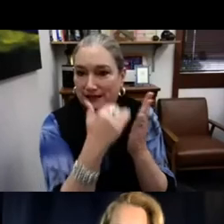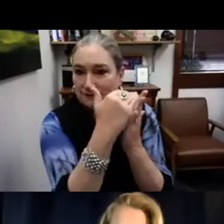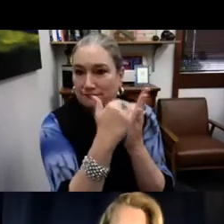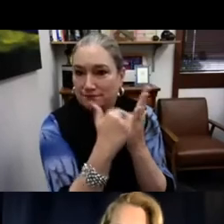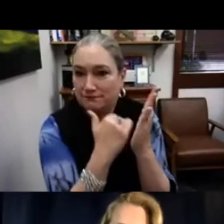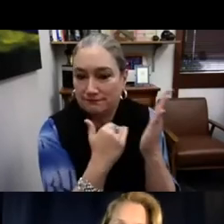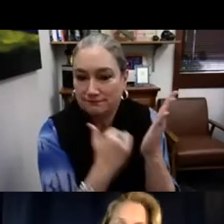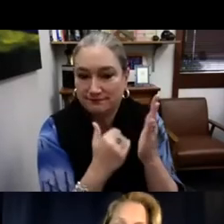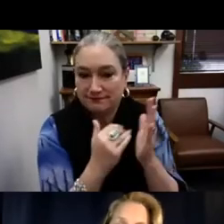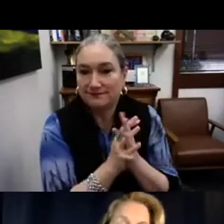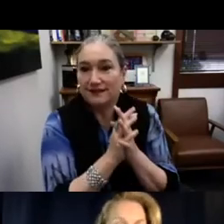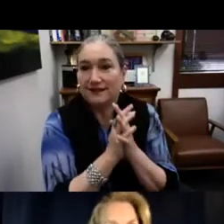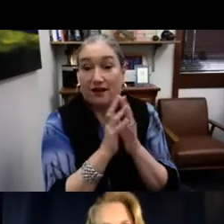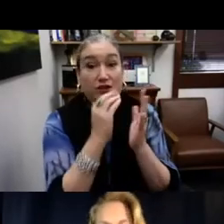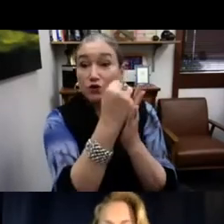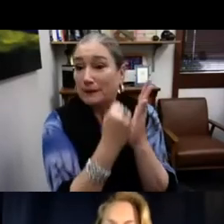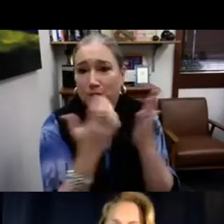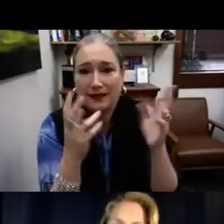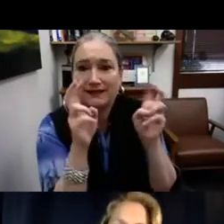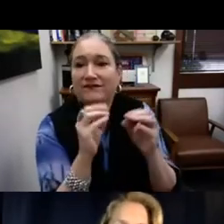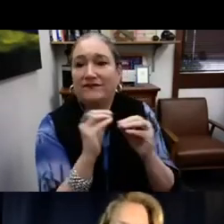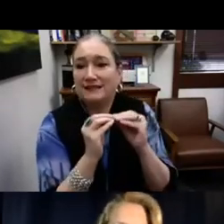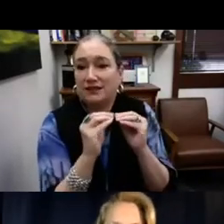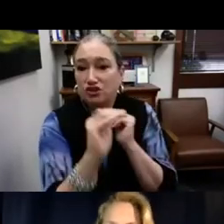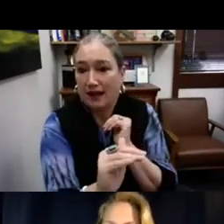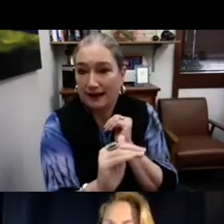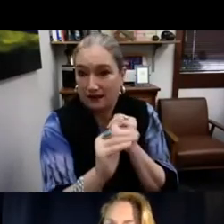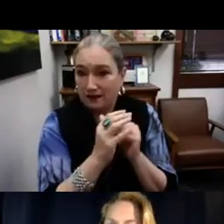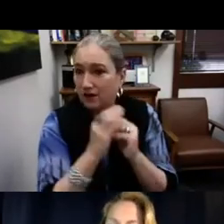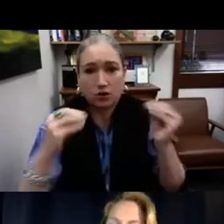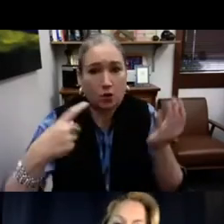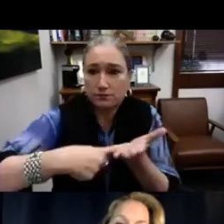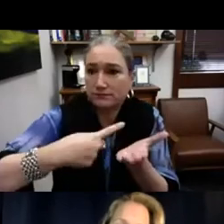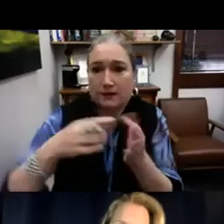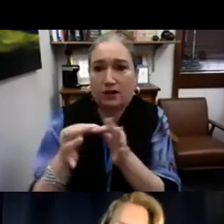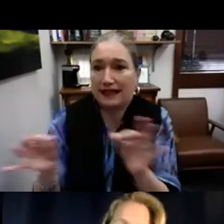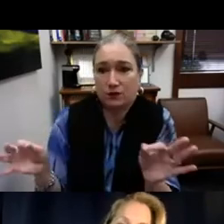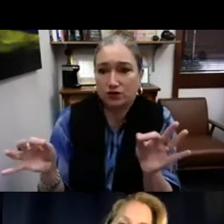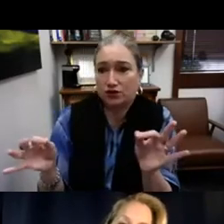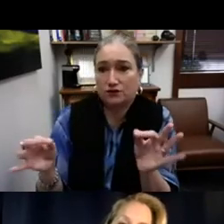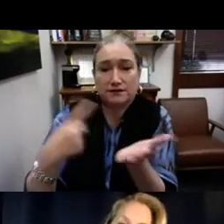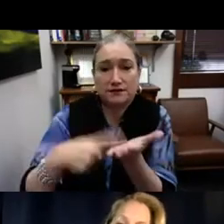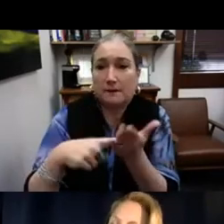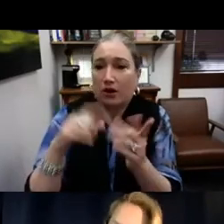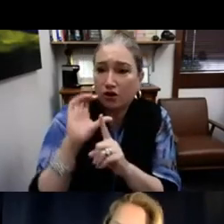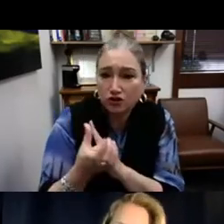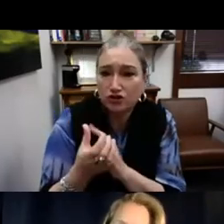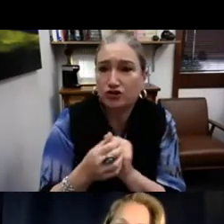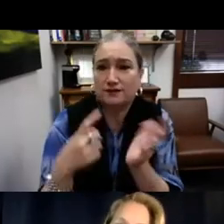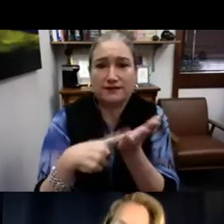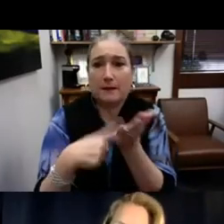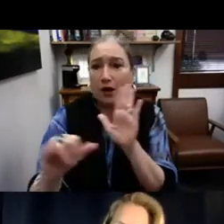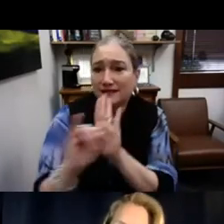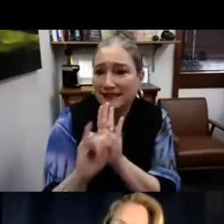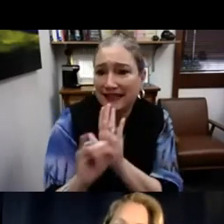that culture, into their script and their typical dialogue about having to fix the child not talking